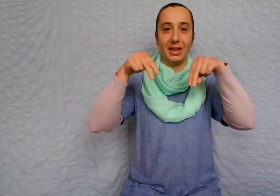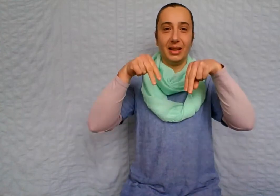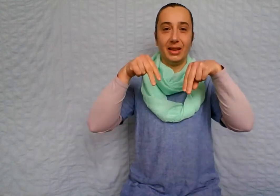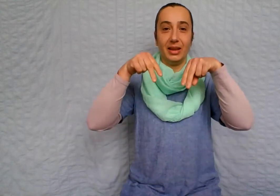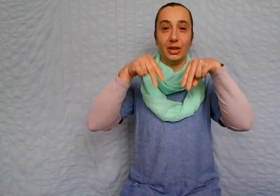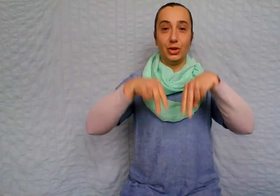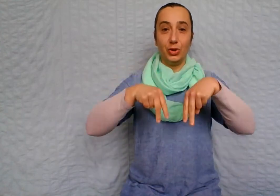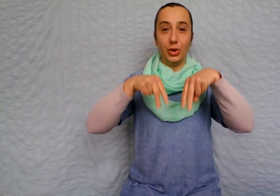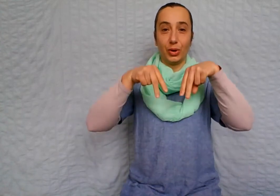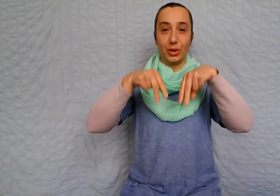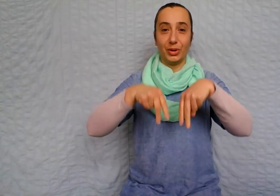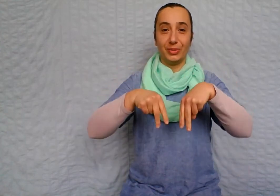Dog.